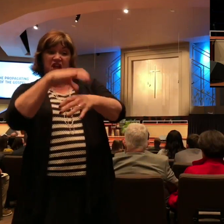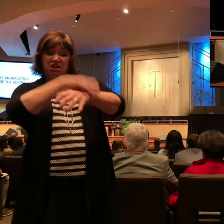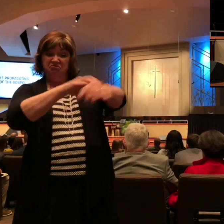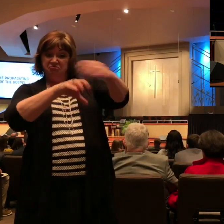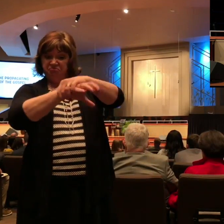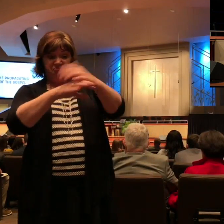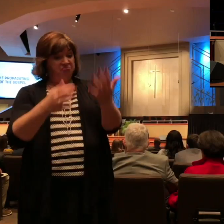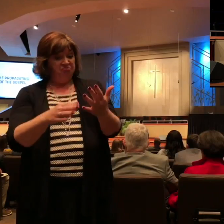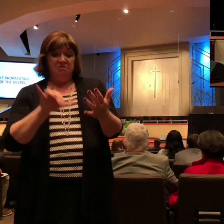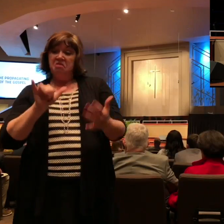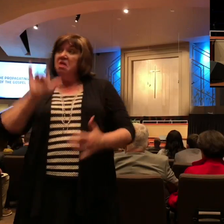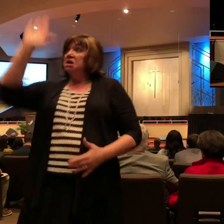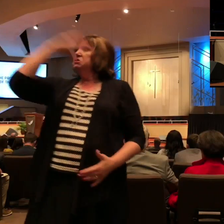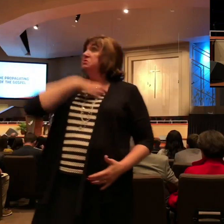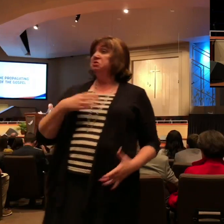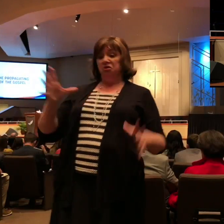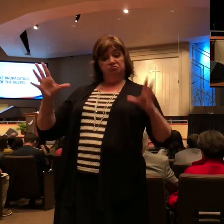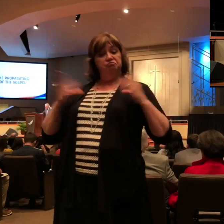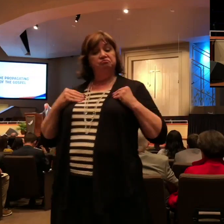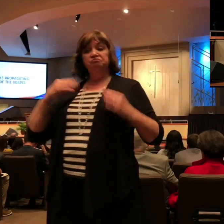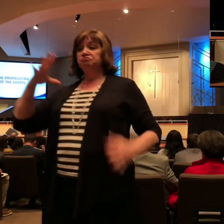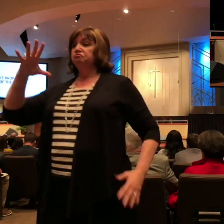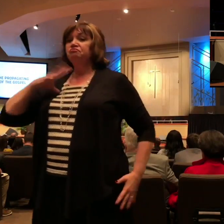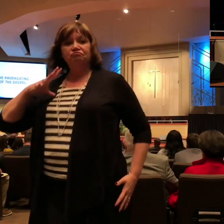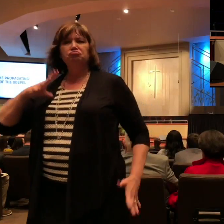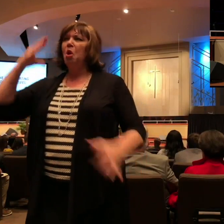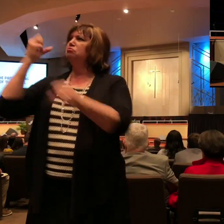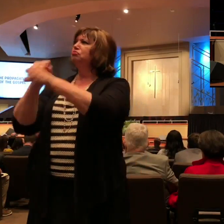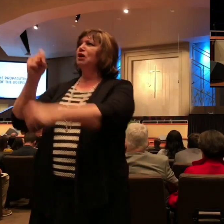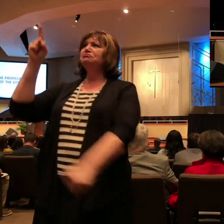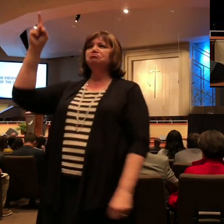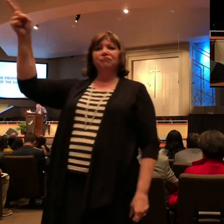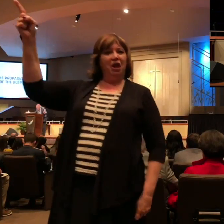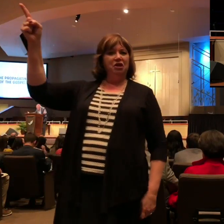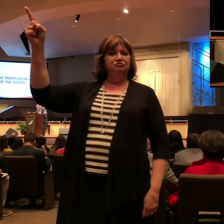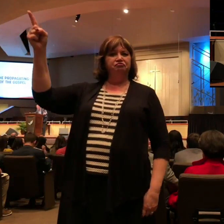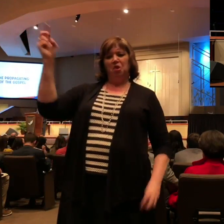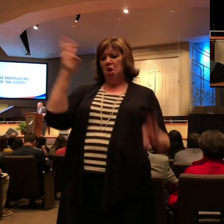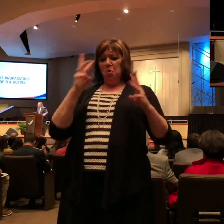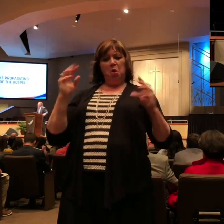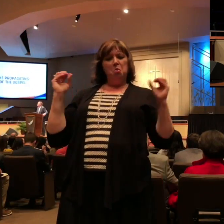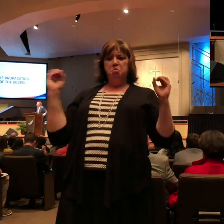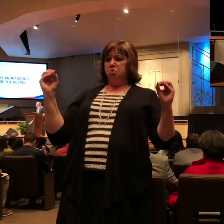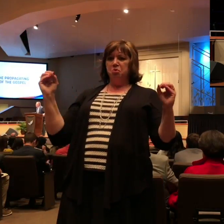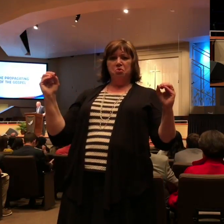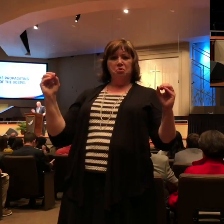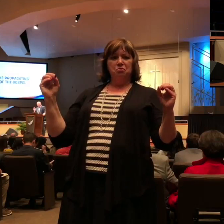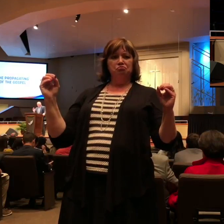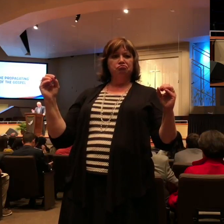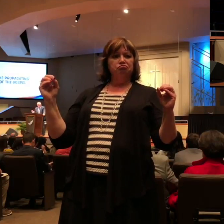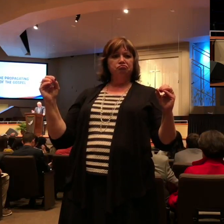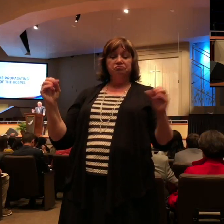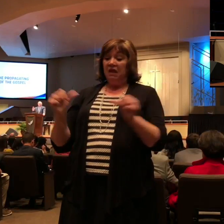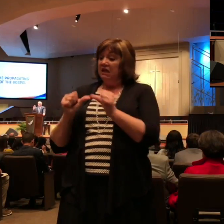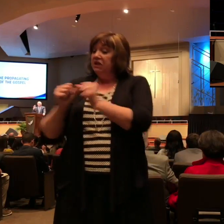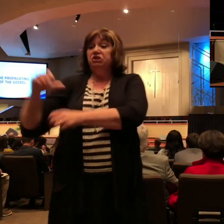in God's plan. God knows what he's doing, and I trust him. And the gospel is being spread as a result. What an incredible